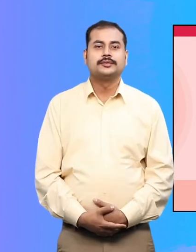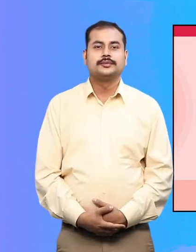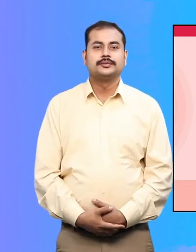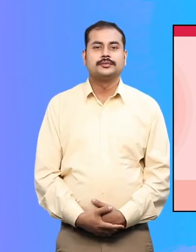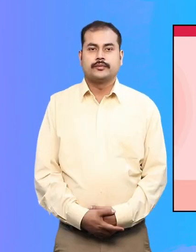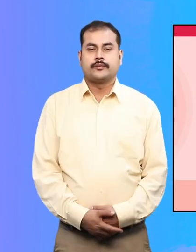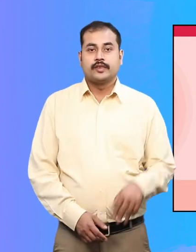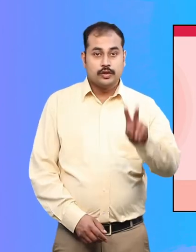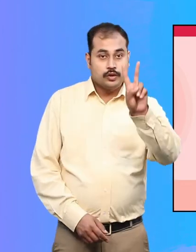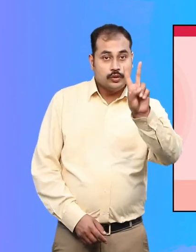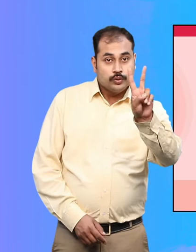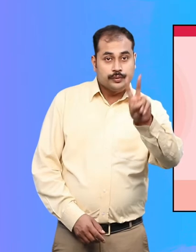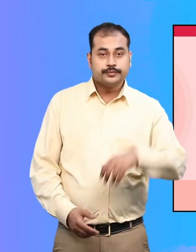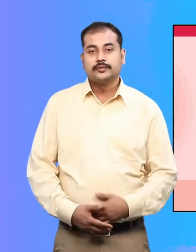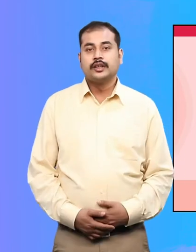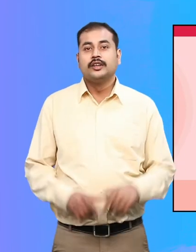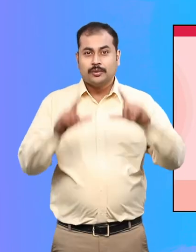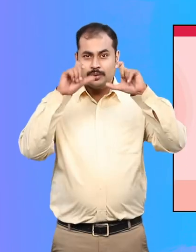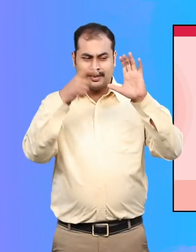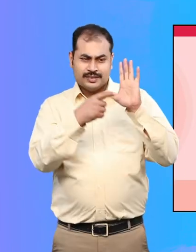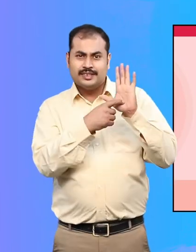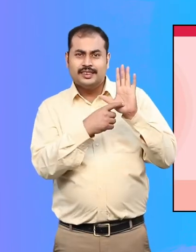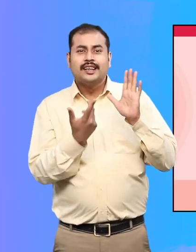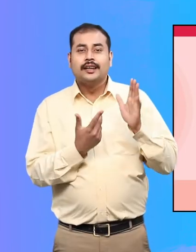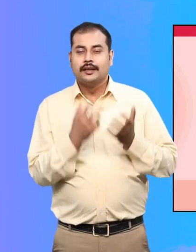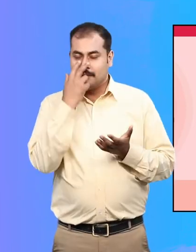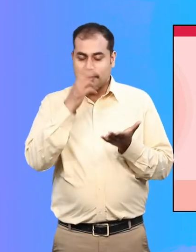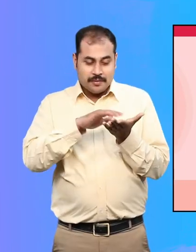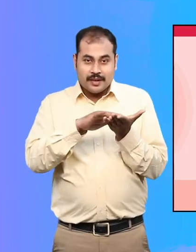2. Braille Information Available